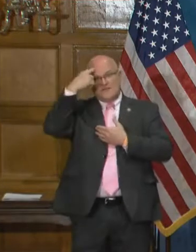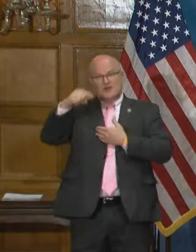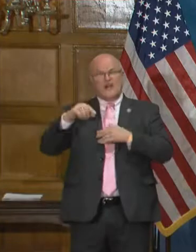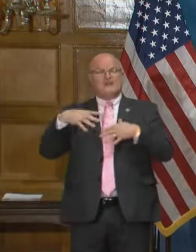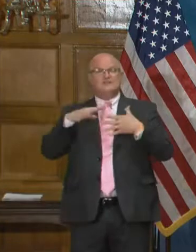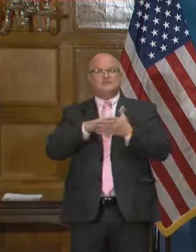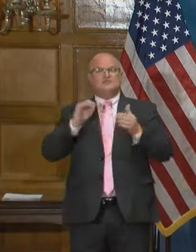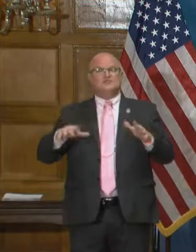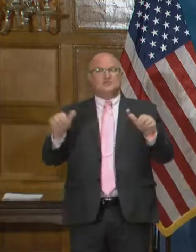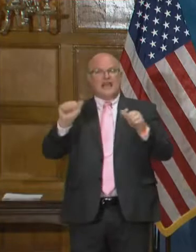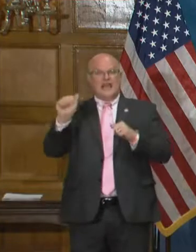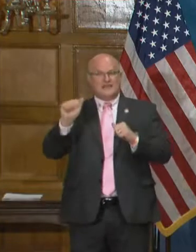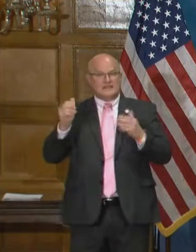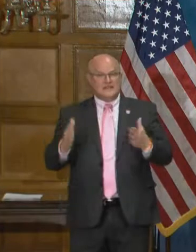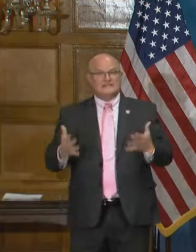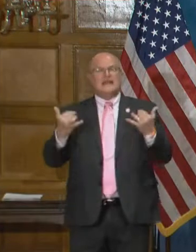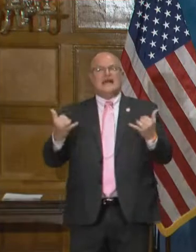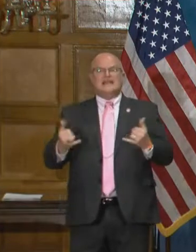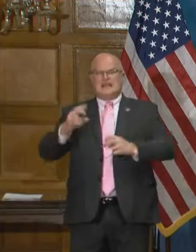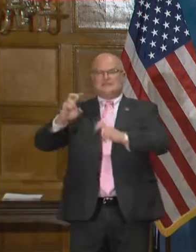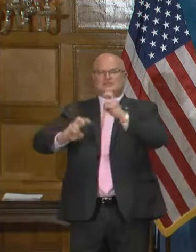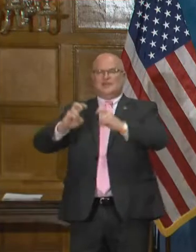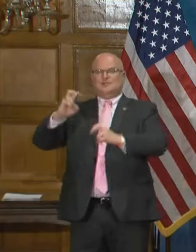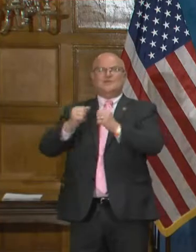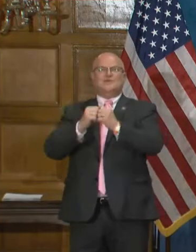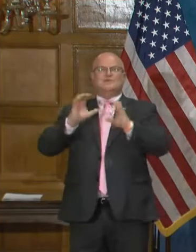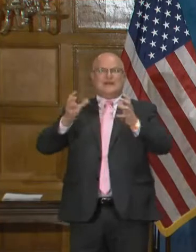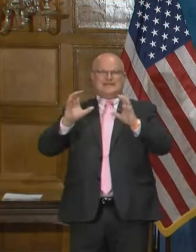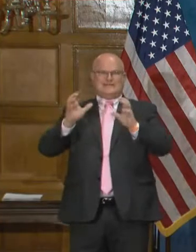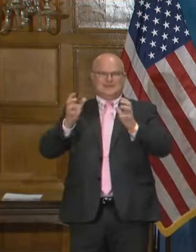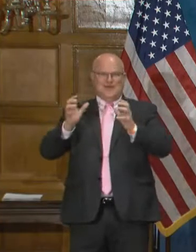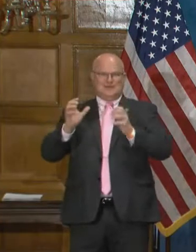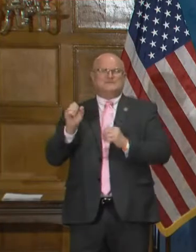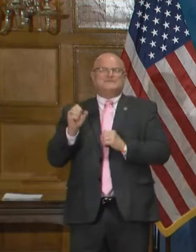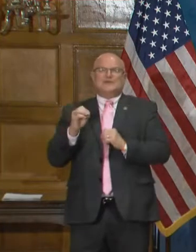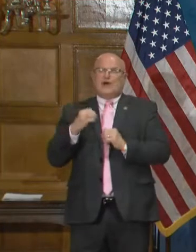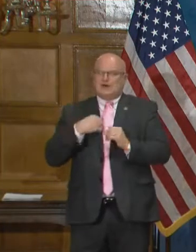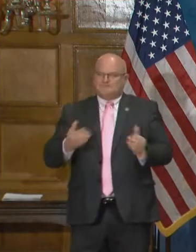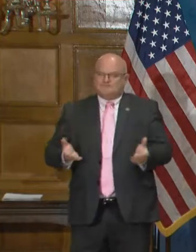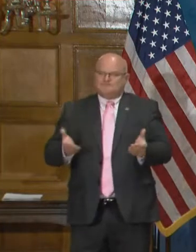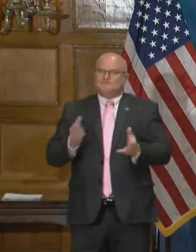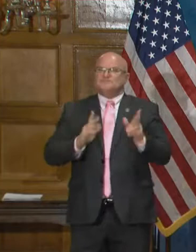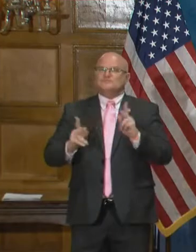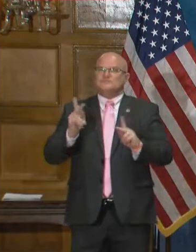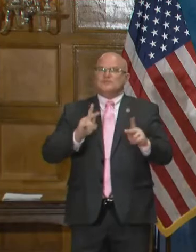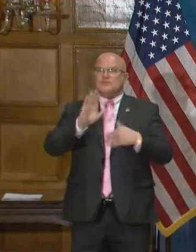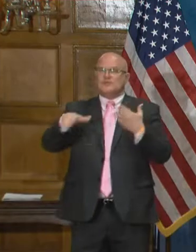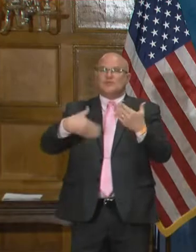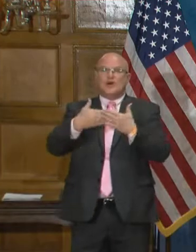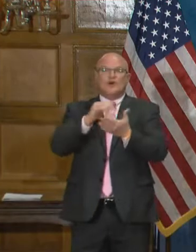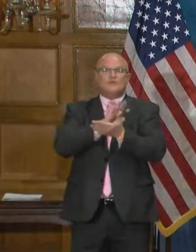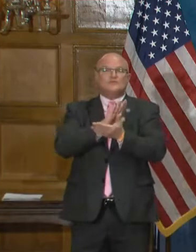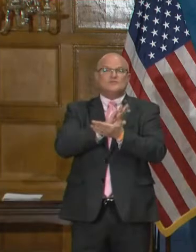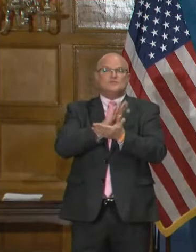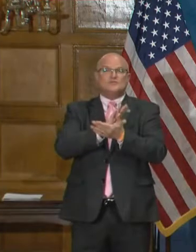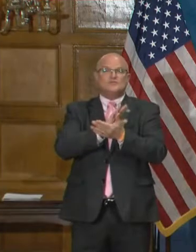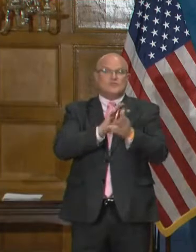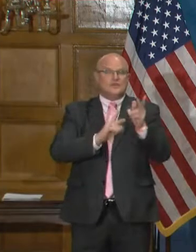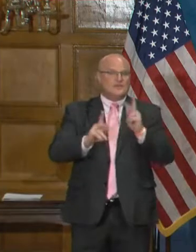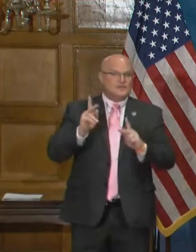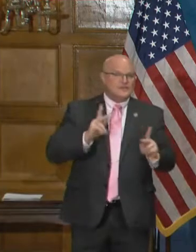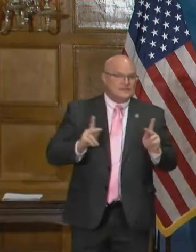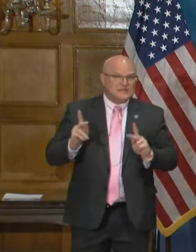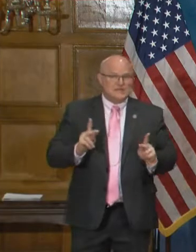athletes. And now we're going into tournament season with basketball. So I would just encourage all of our schools, all of our personnel,